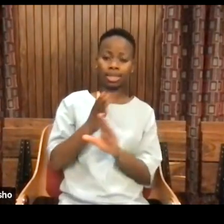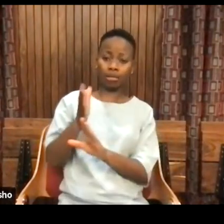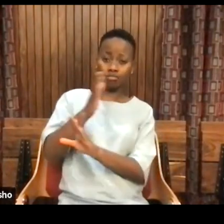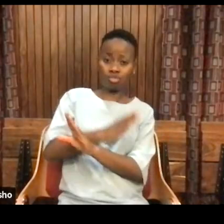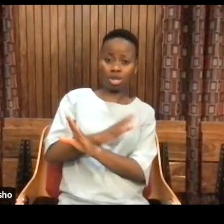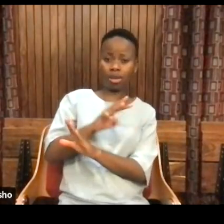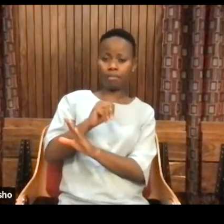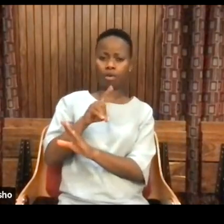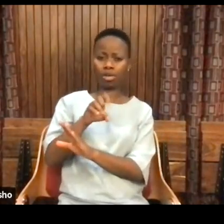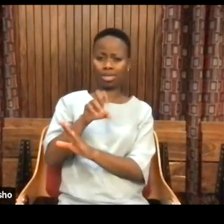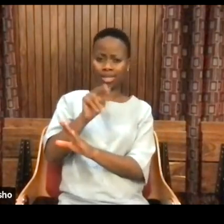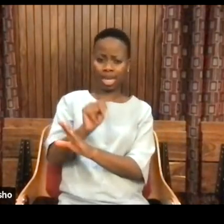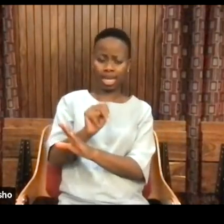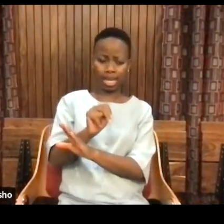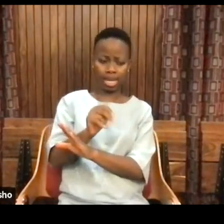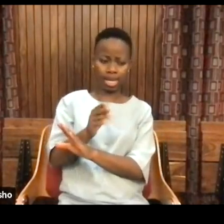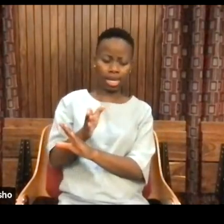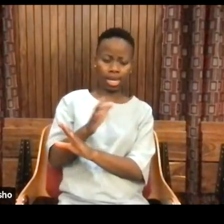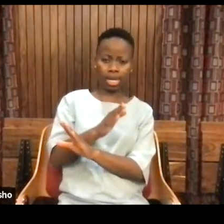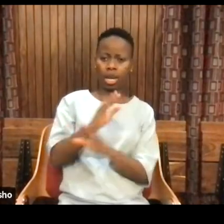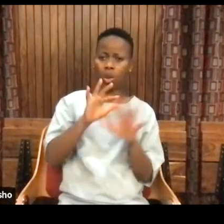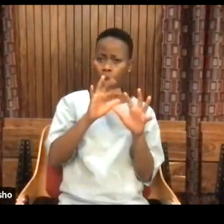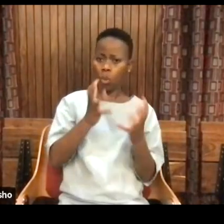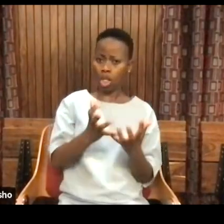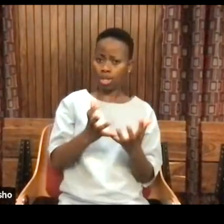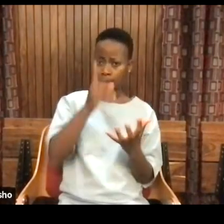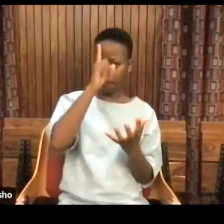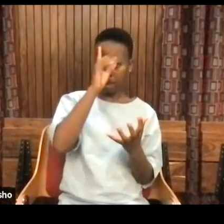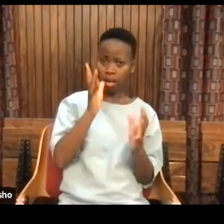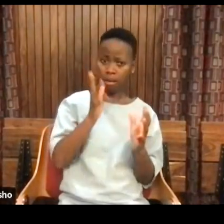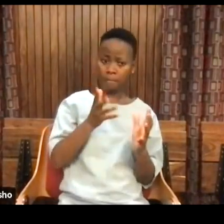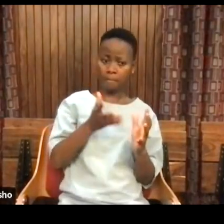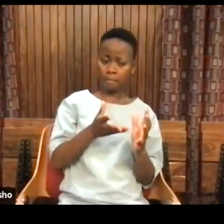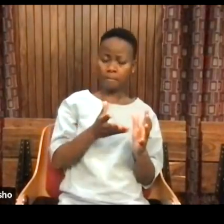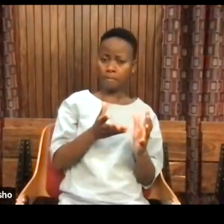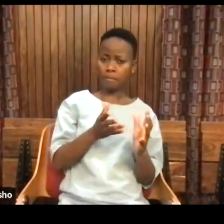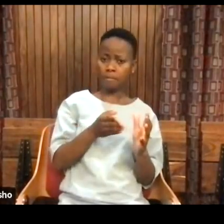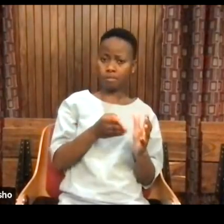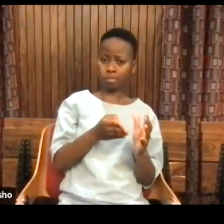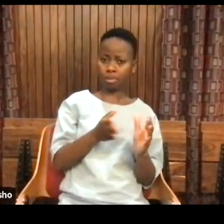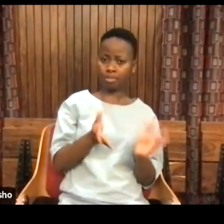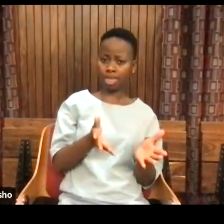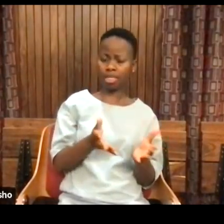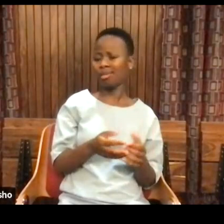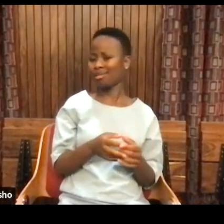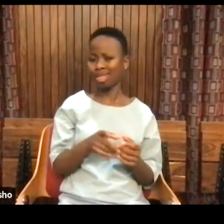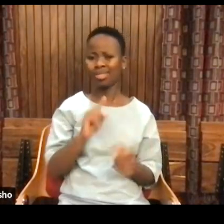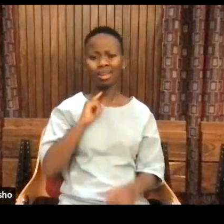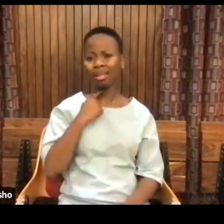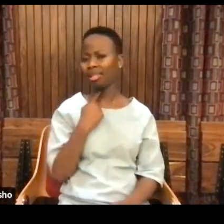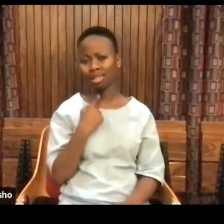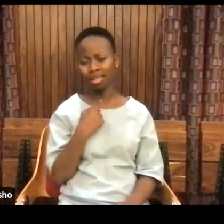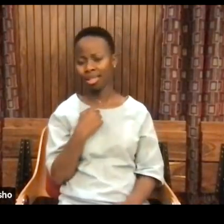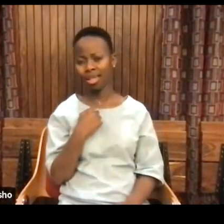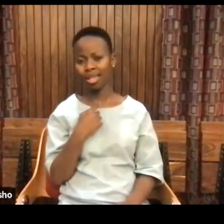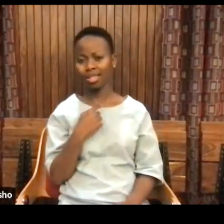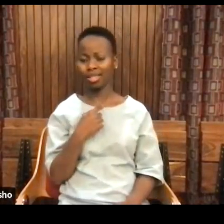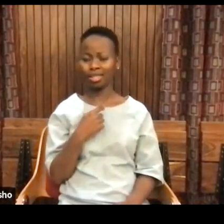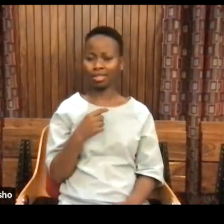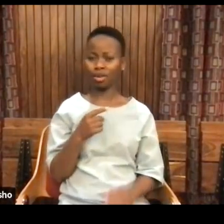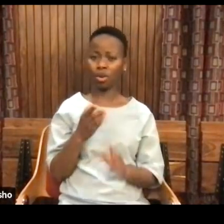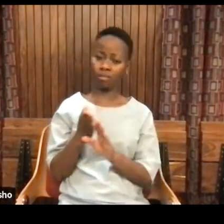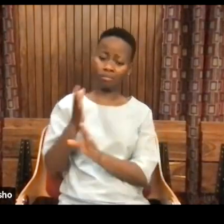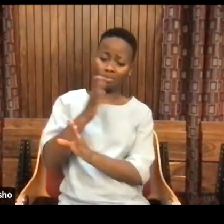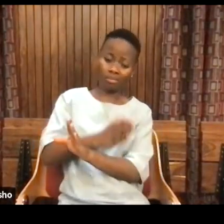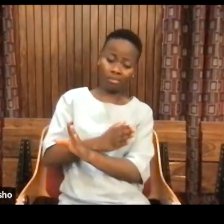a problem. It's a lie. And I reject it that we can only find ourselves through African lies in the